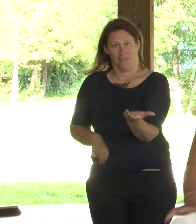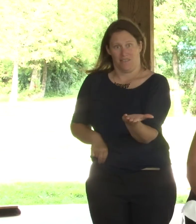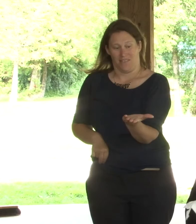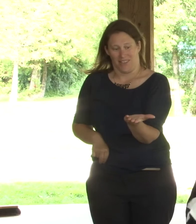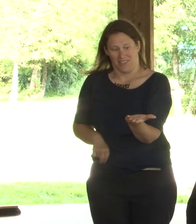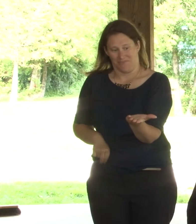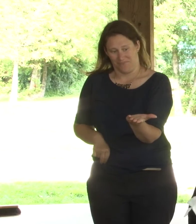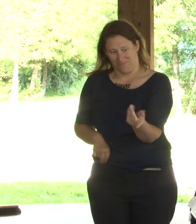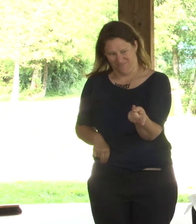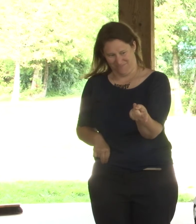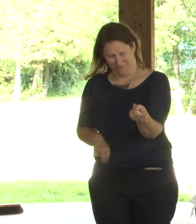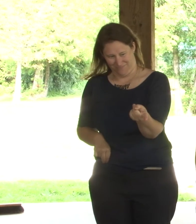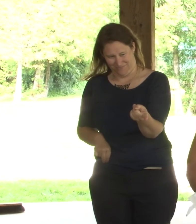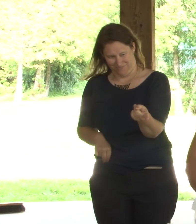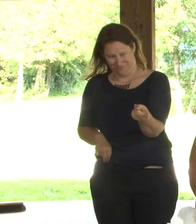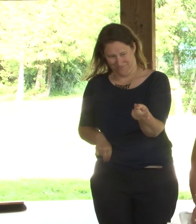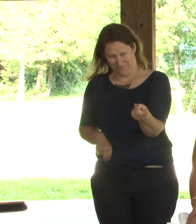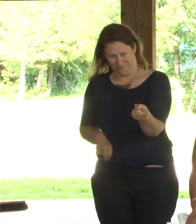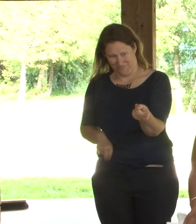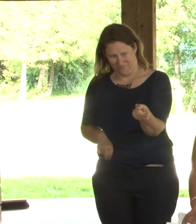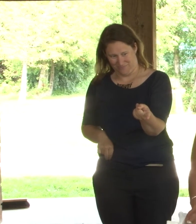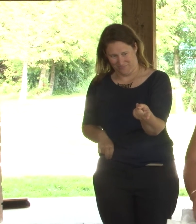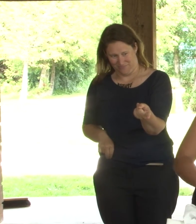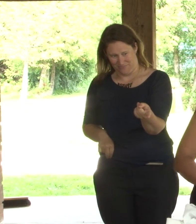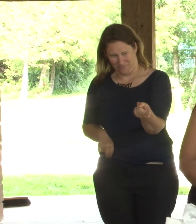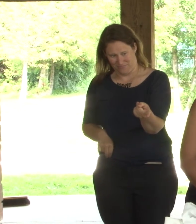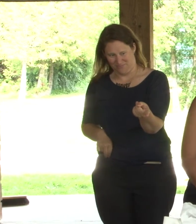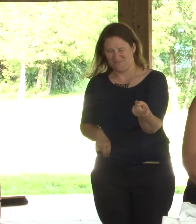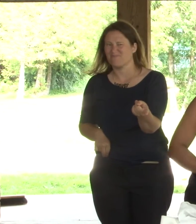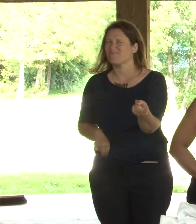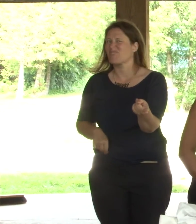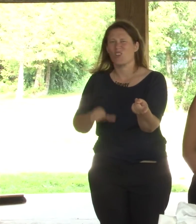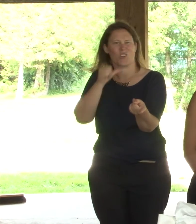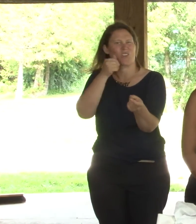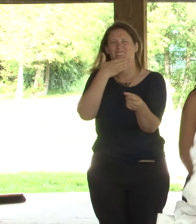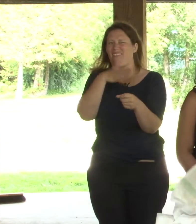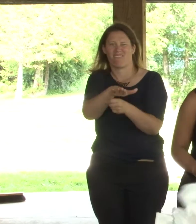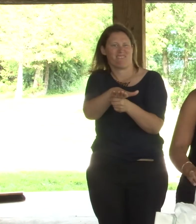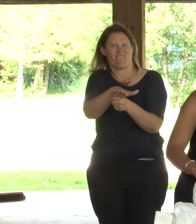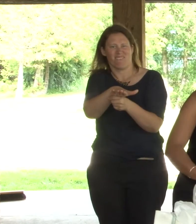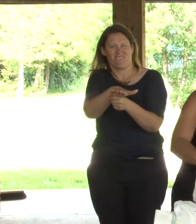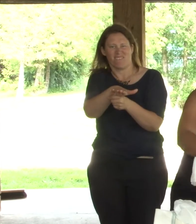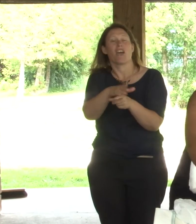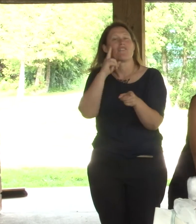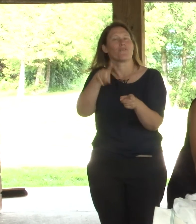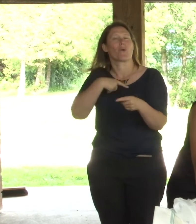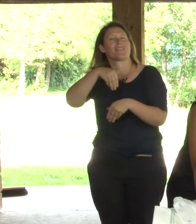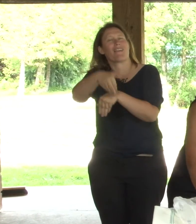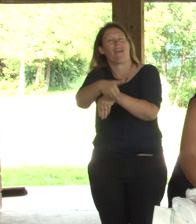you, you have this particular diaper. You want to add to the absorbency for overnight protection. You would lay this on,